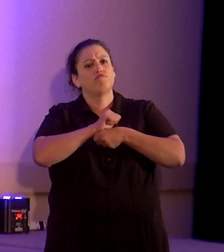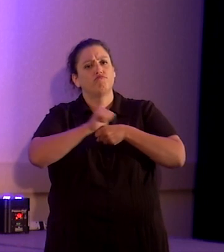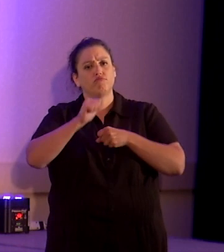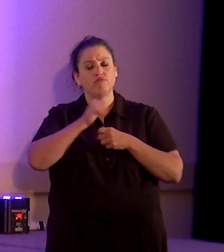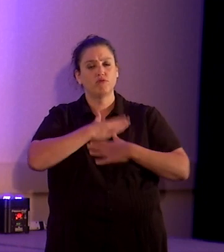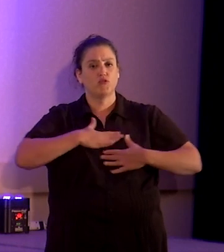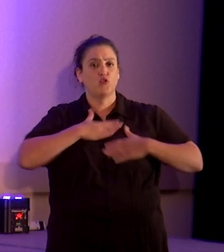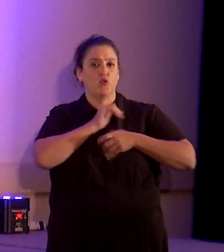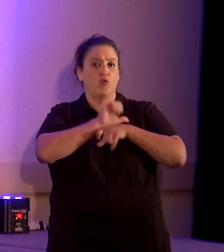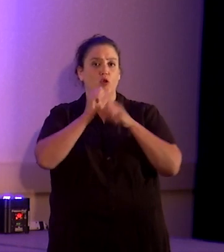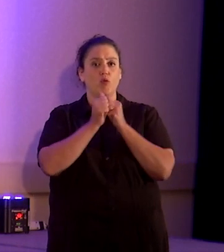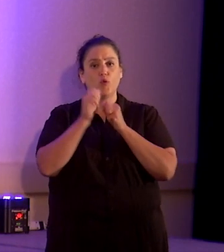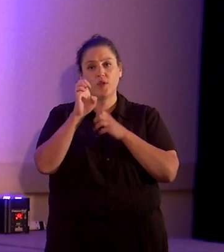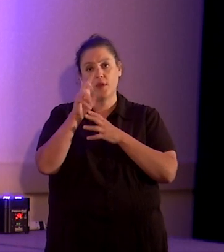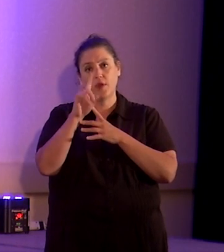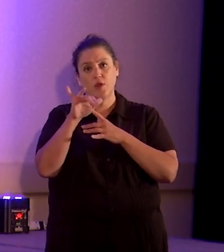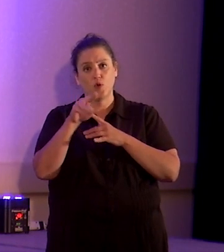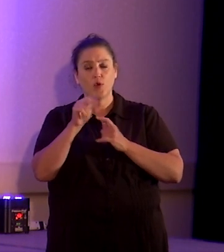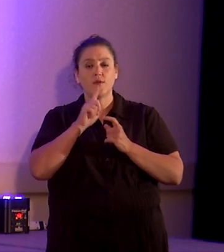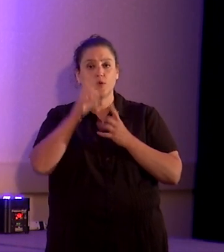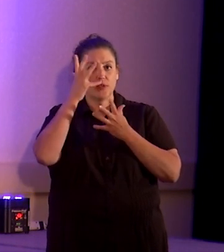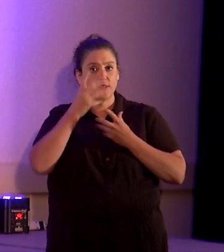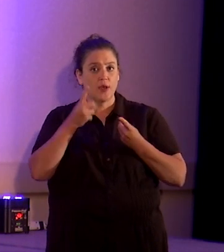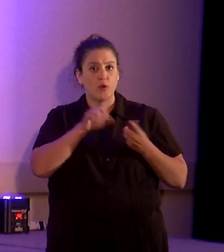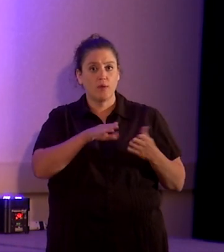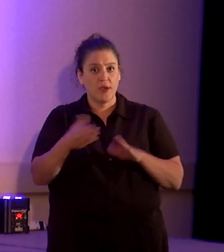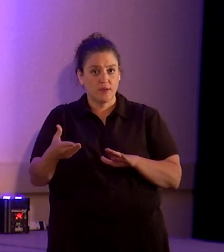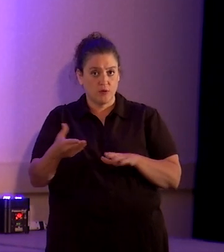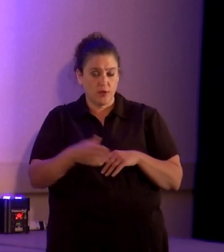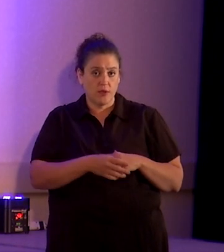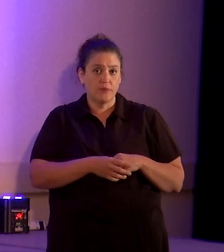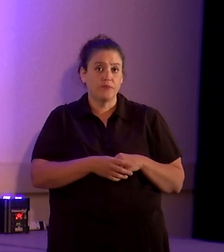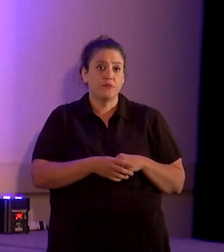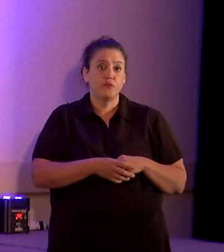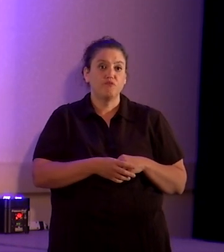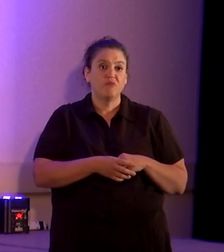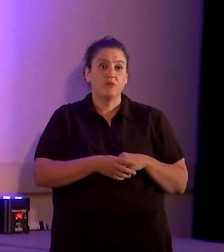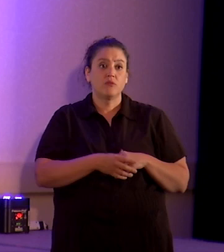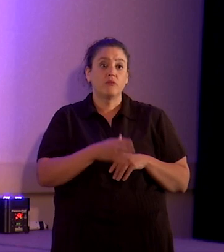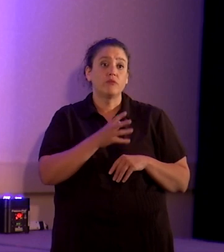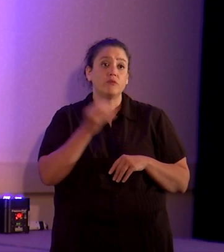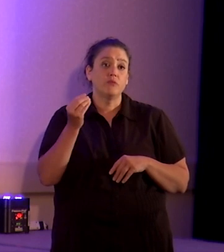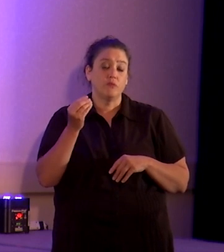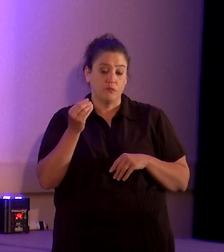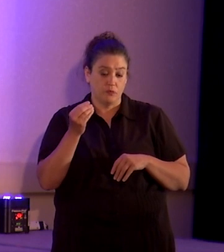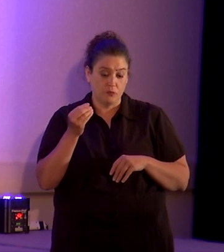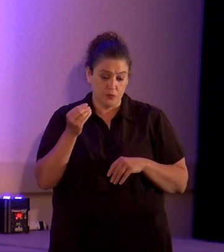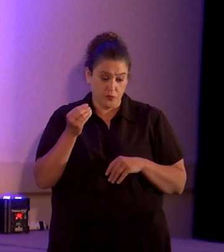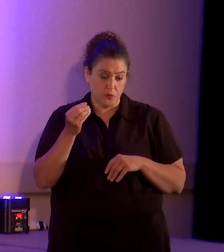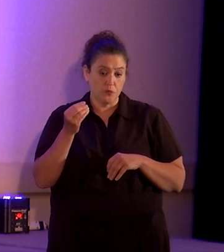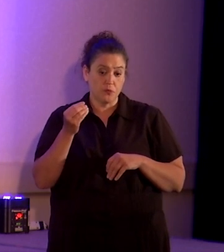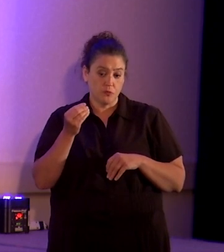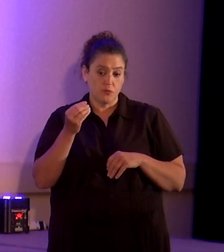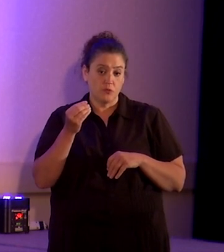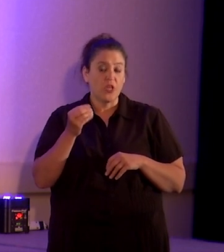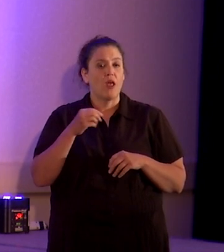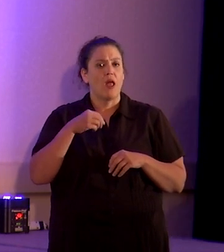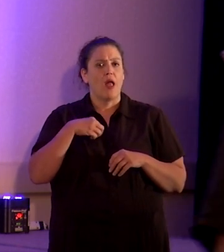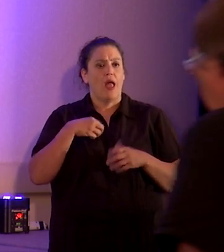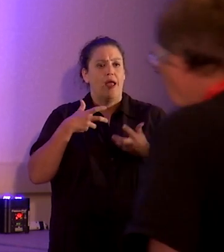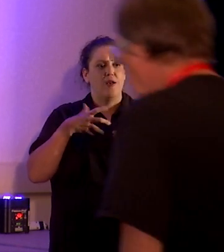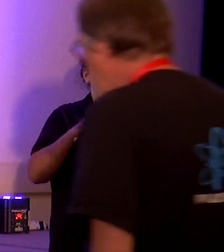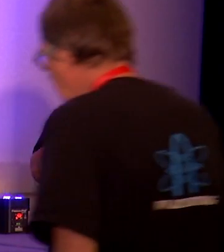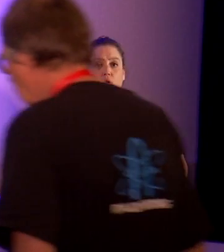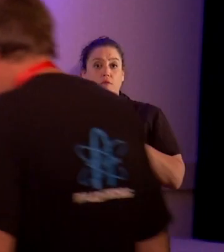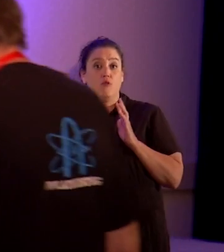working with Edwin. It was sad when he passed away, and while I don't want to redo the memorial, I